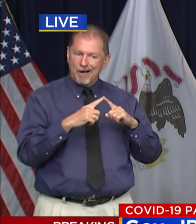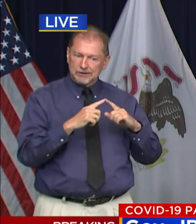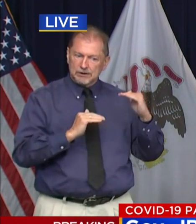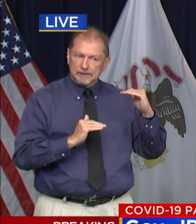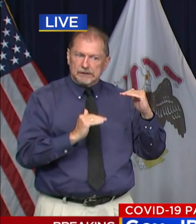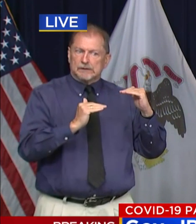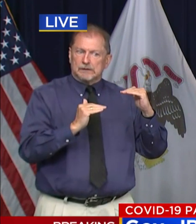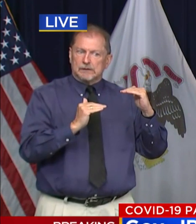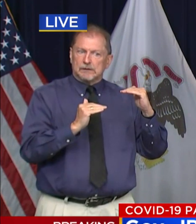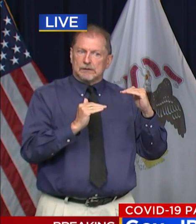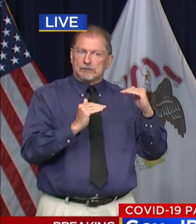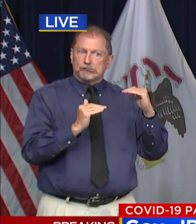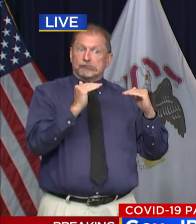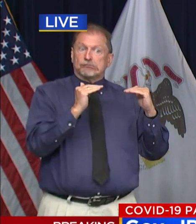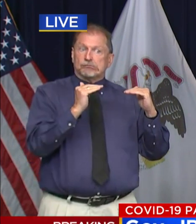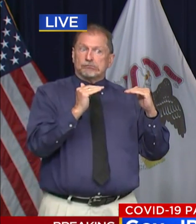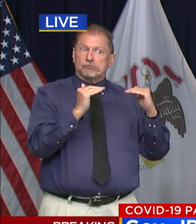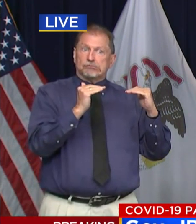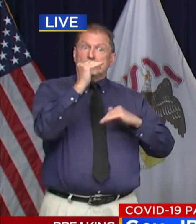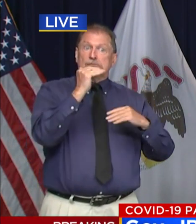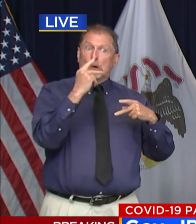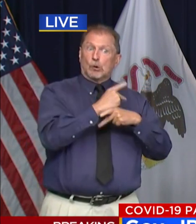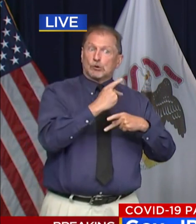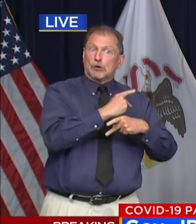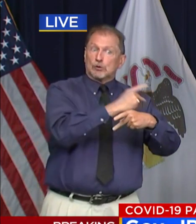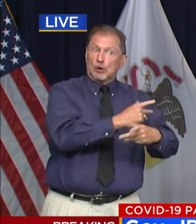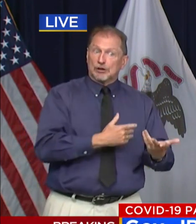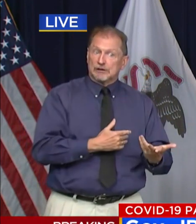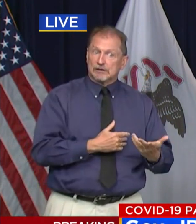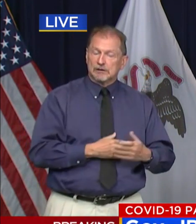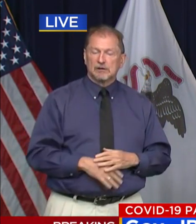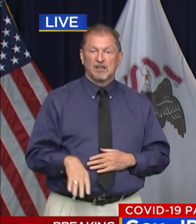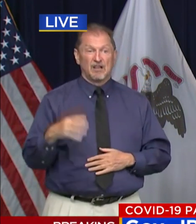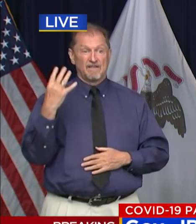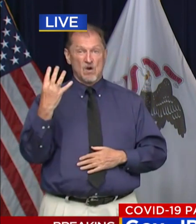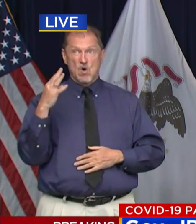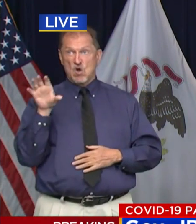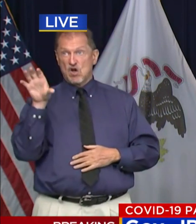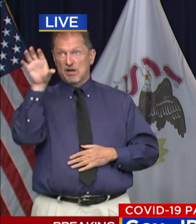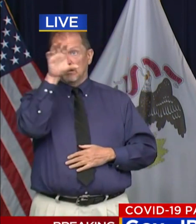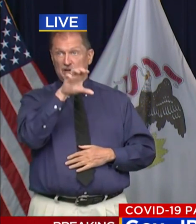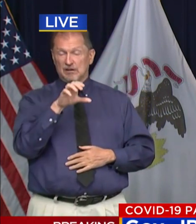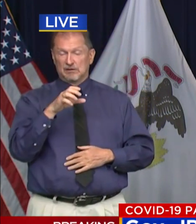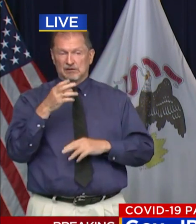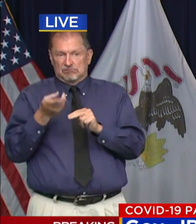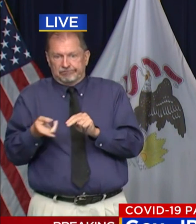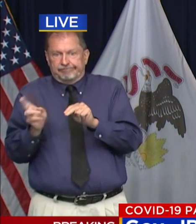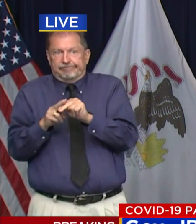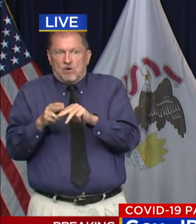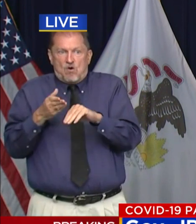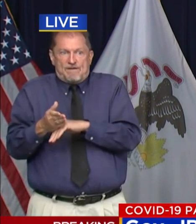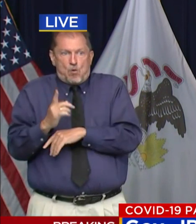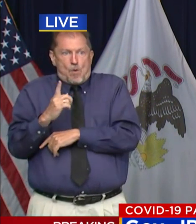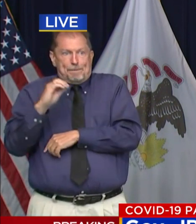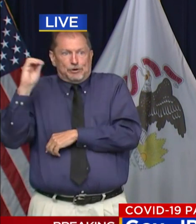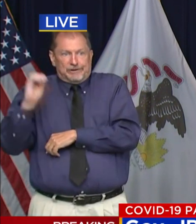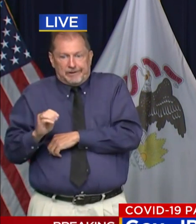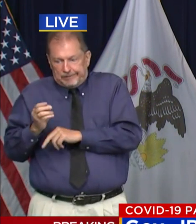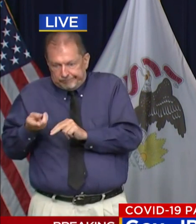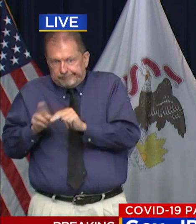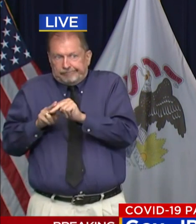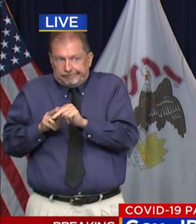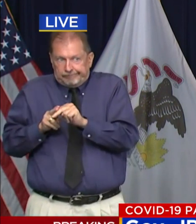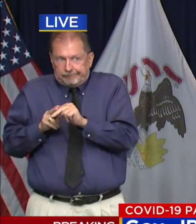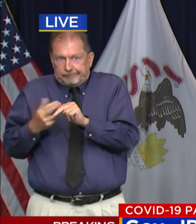creep upward, with four seeing more than one full percentage point increase in positivity